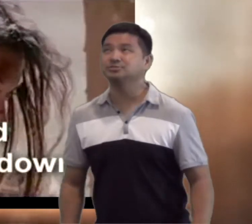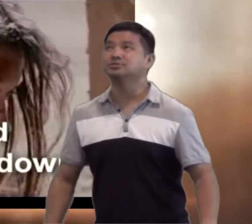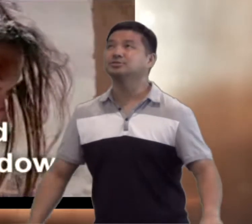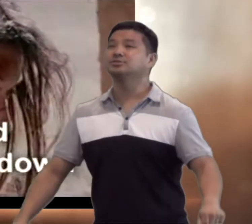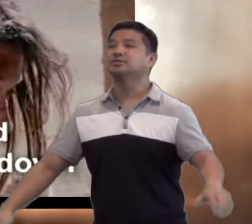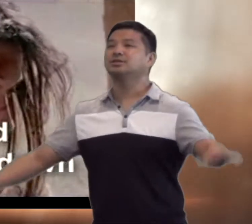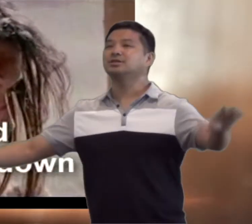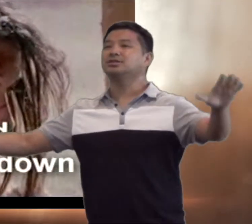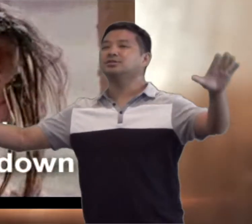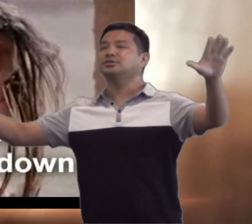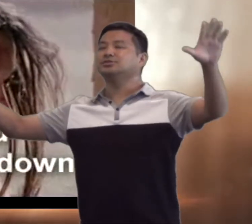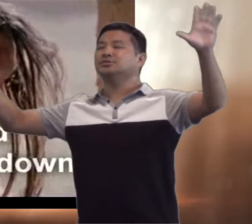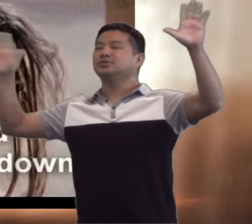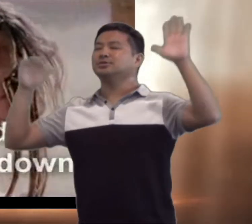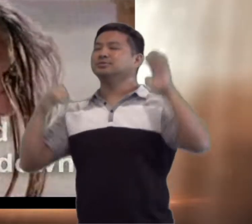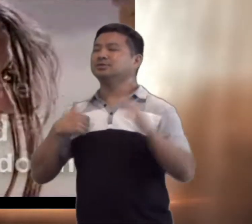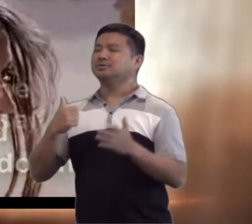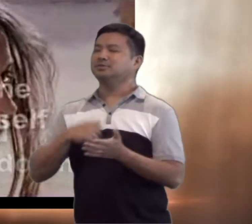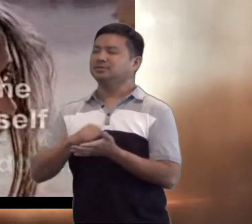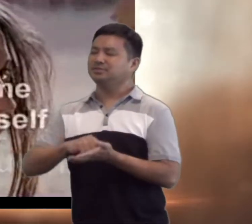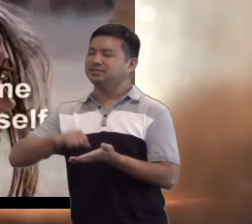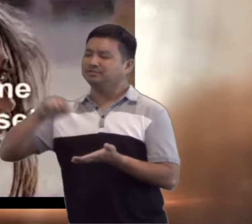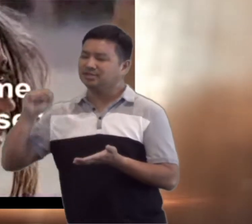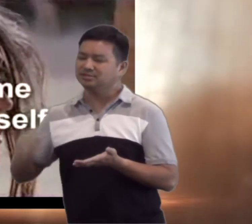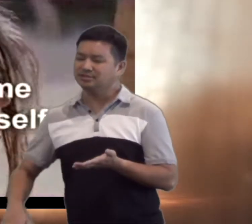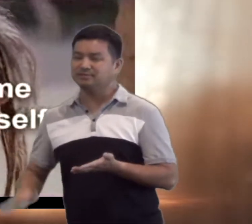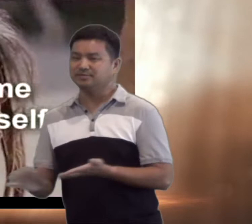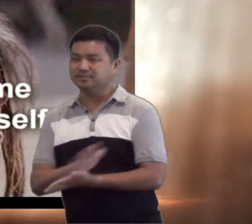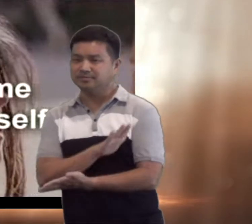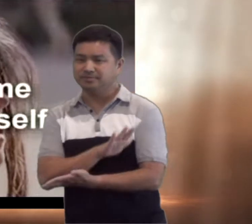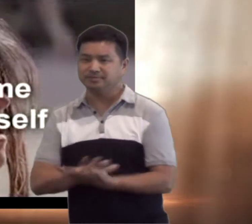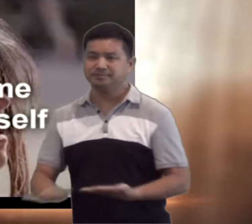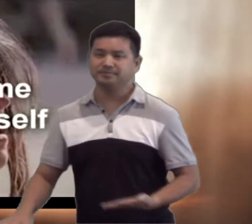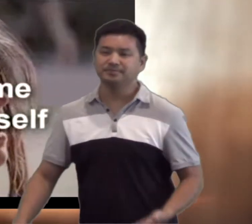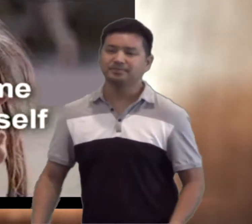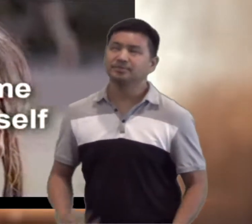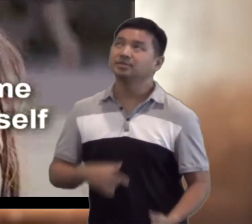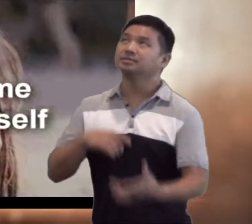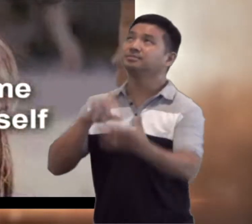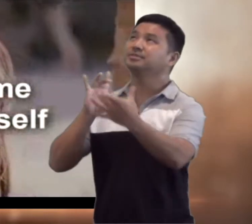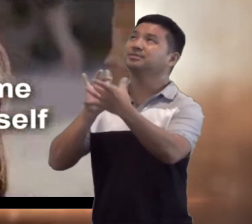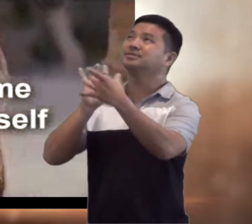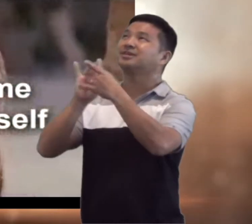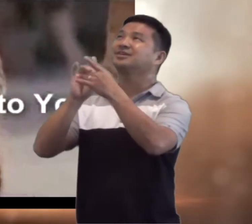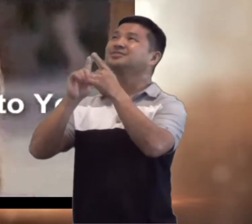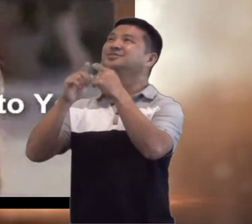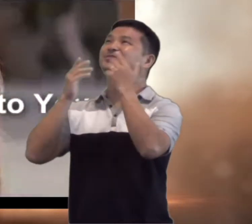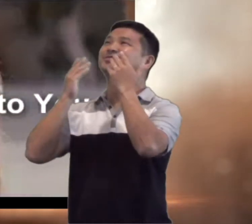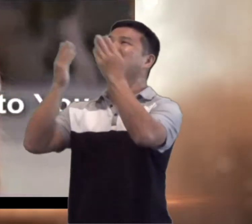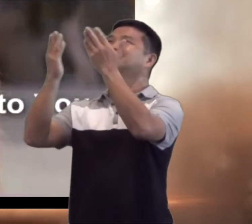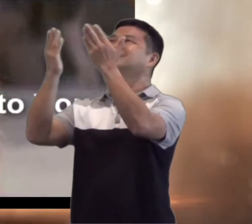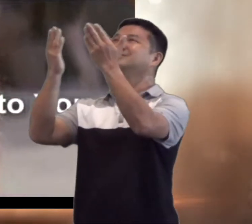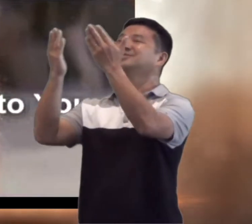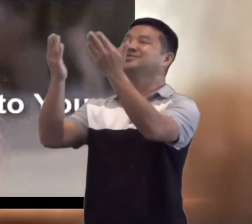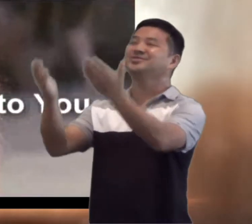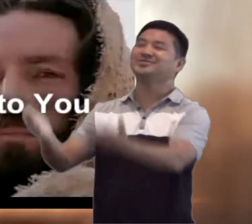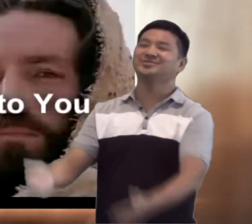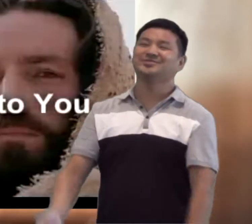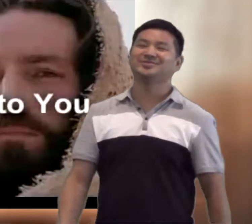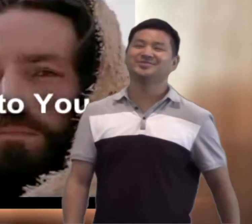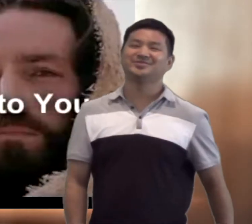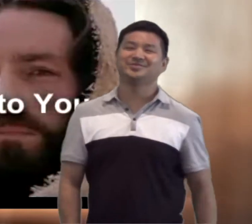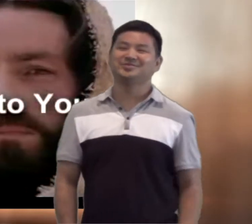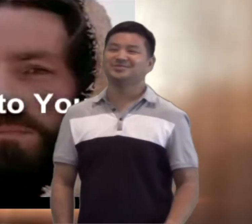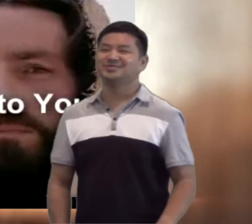Lord, I lay me down. Rid me of myself, I belong